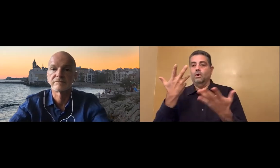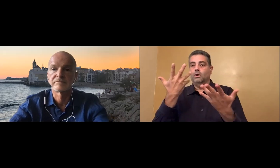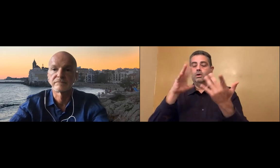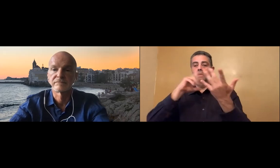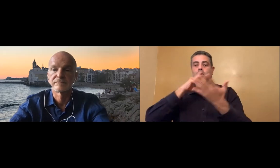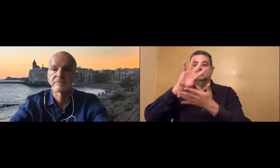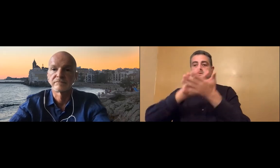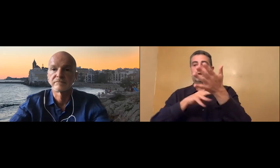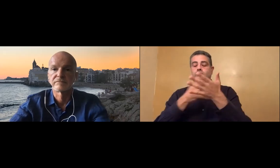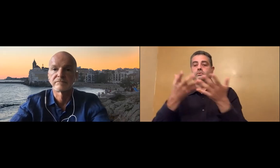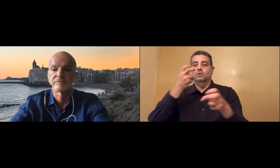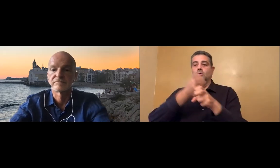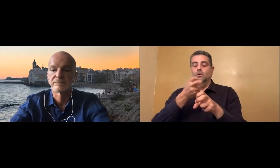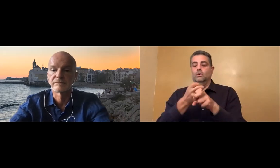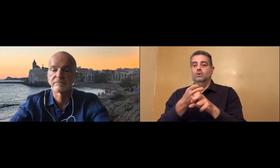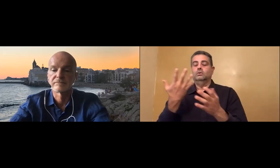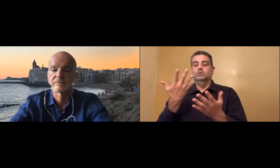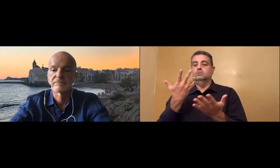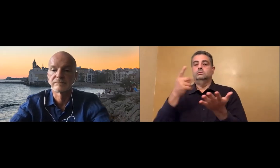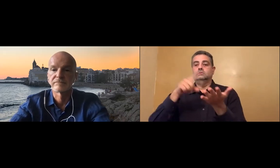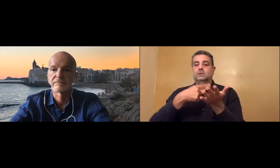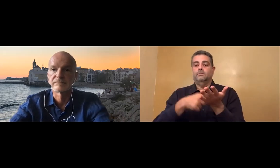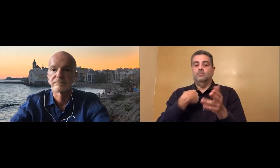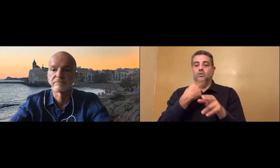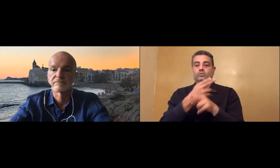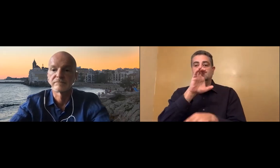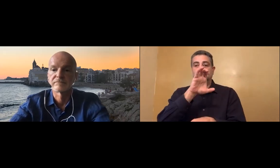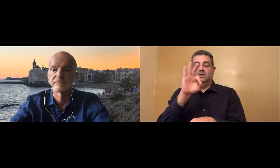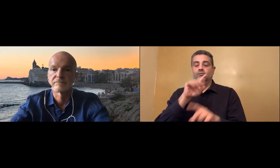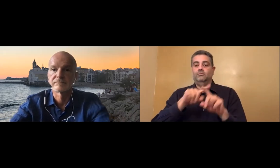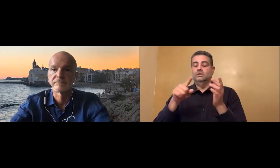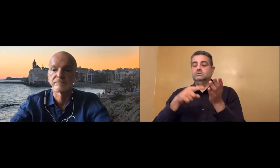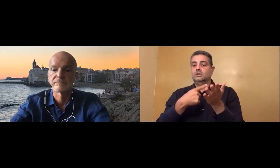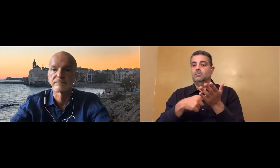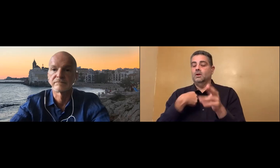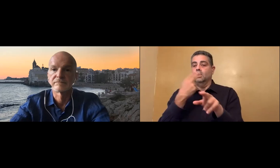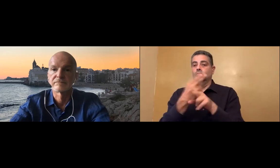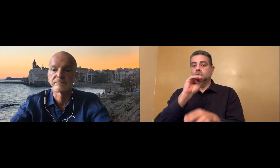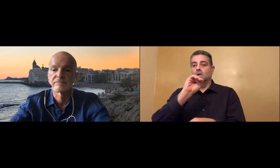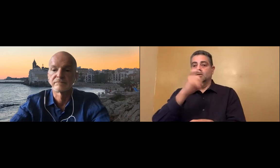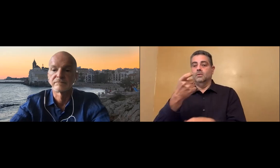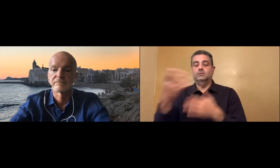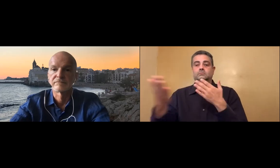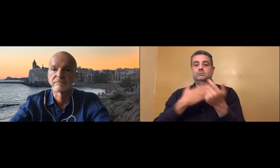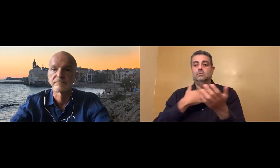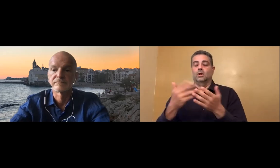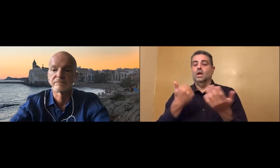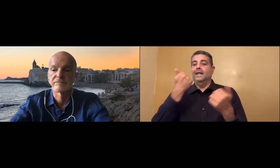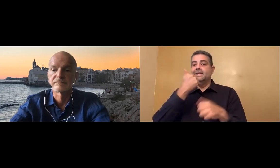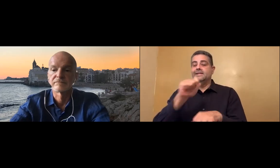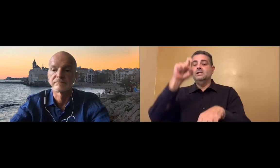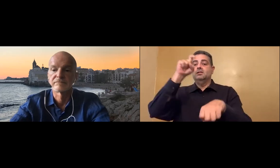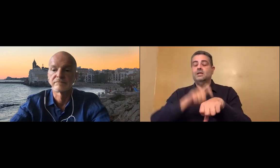you may not have the time to arrange that before you make this call that you need to make. So I use that when that's